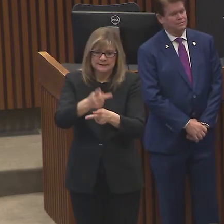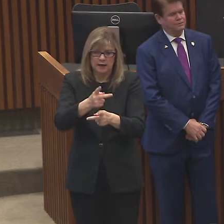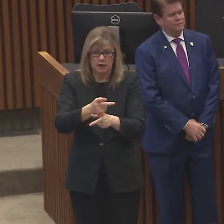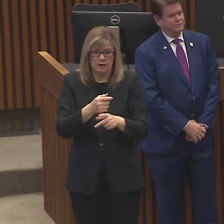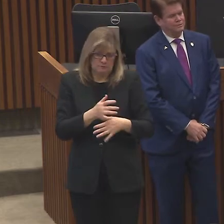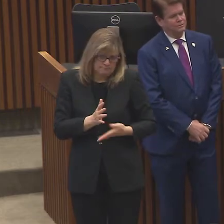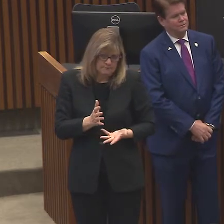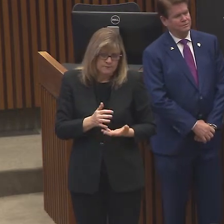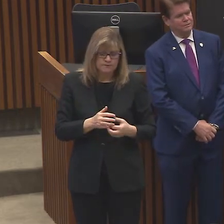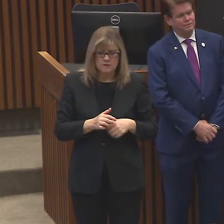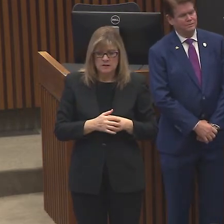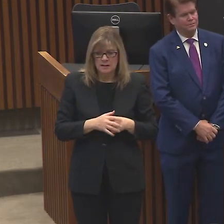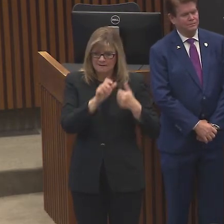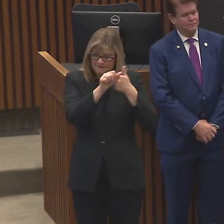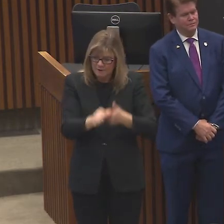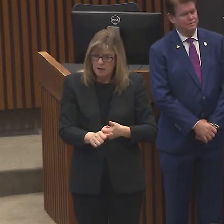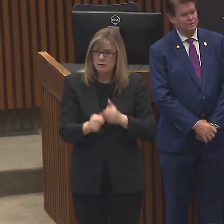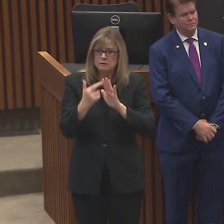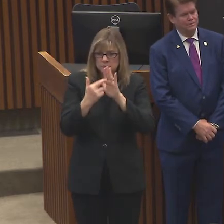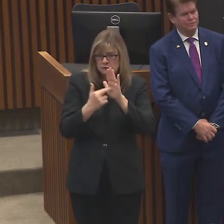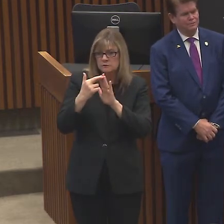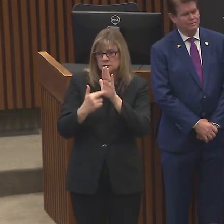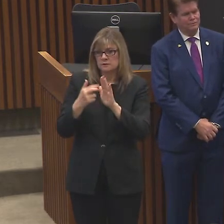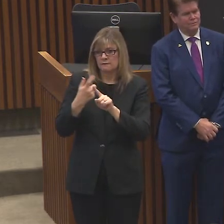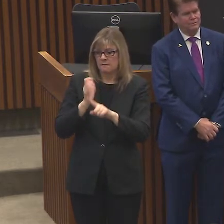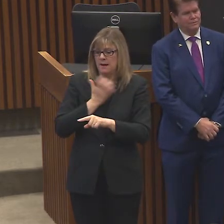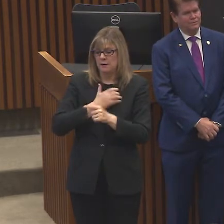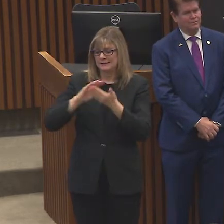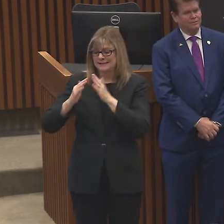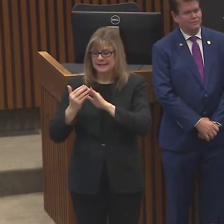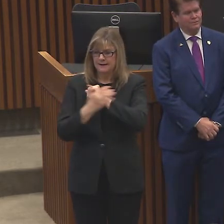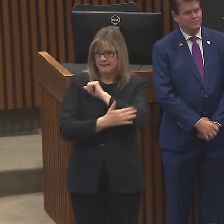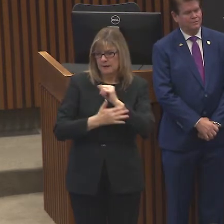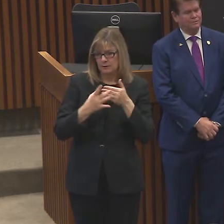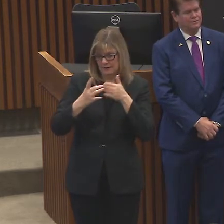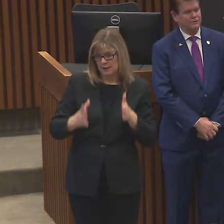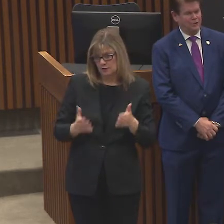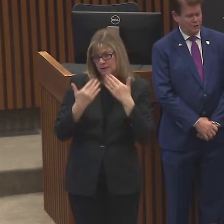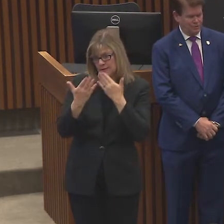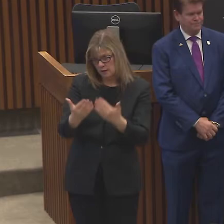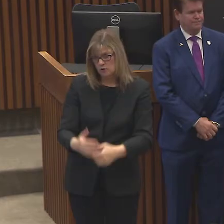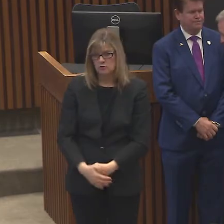adhere to the guidance that is coming from our city and county leaders. Thank you.